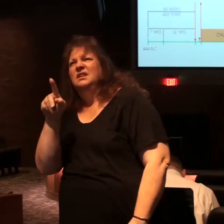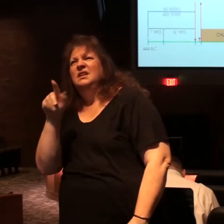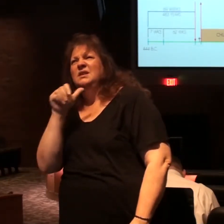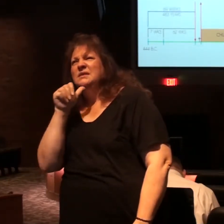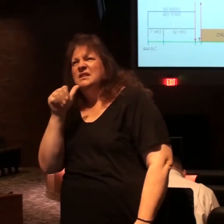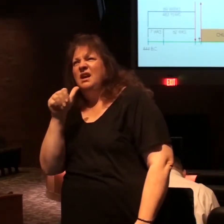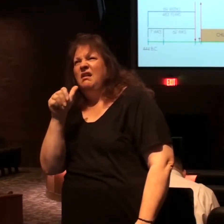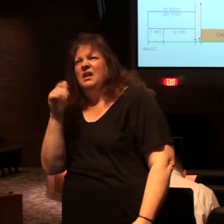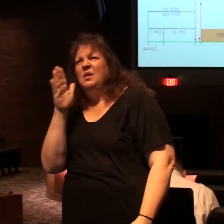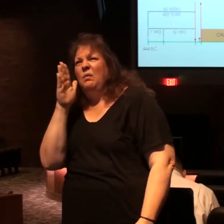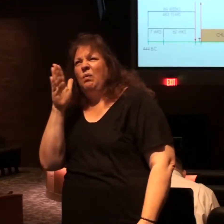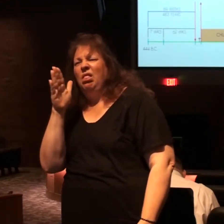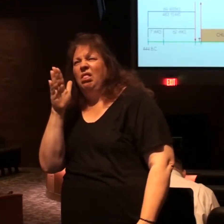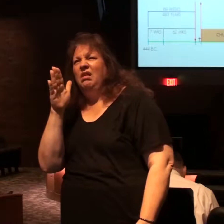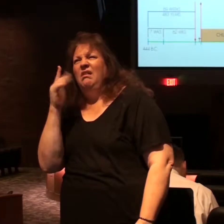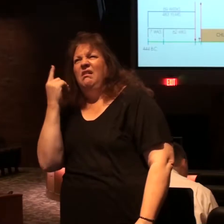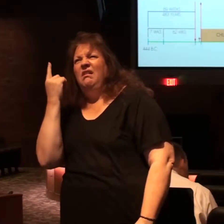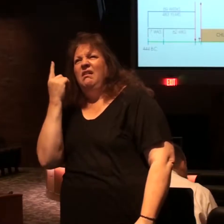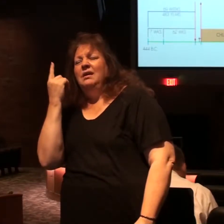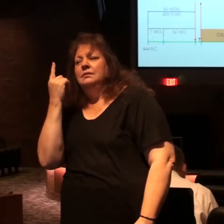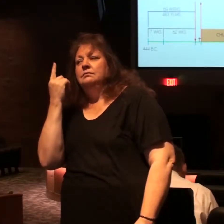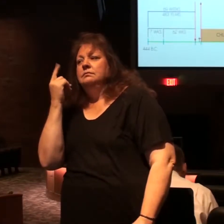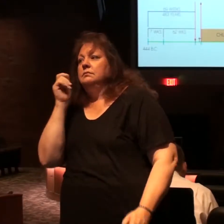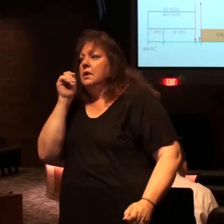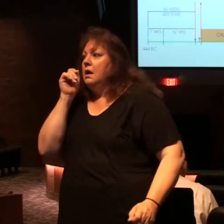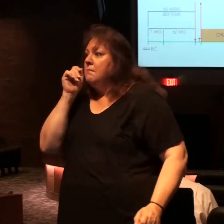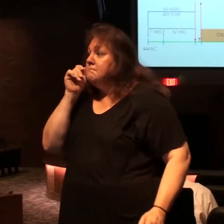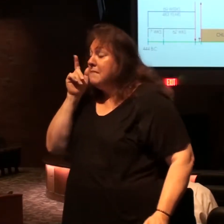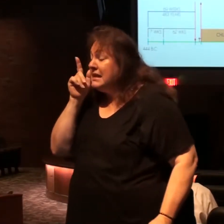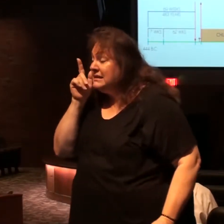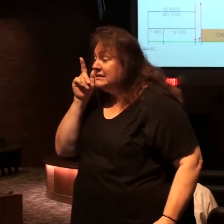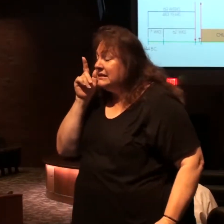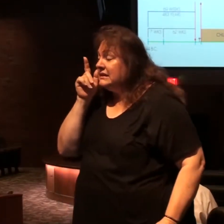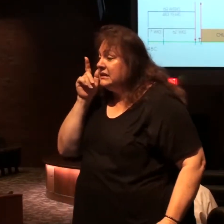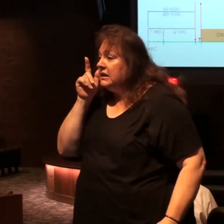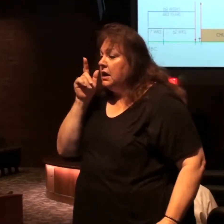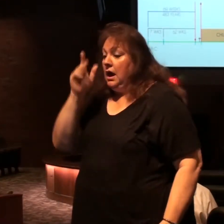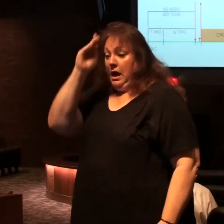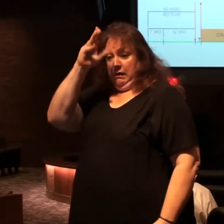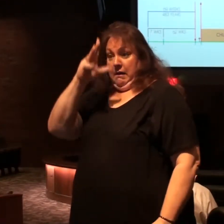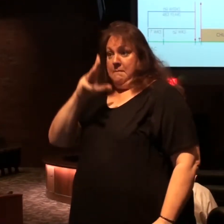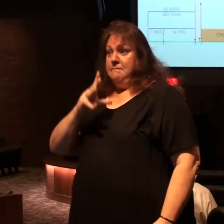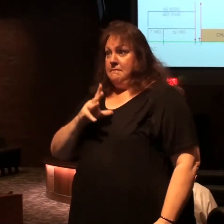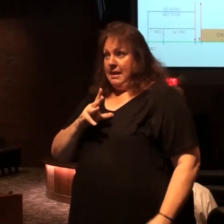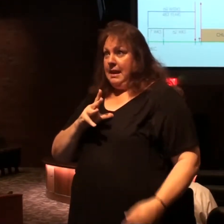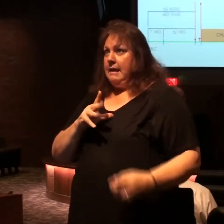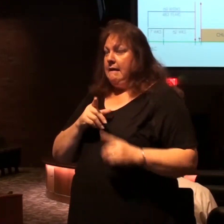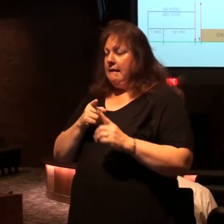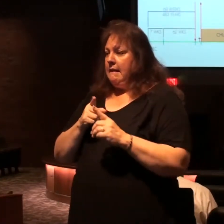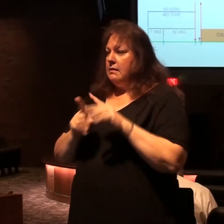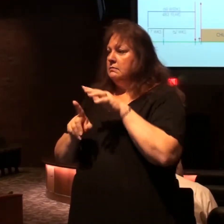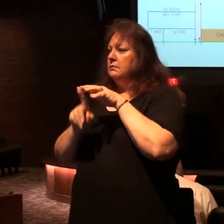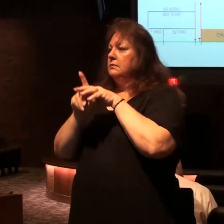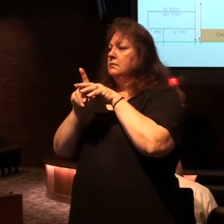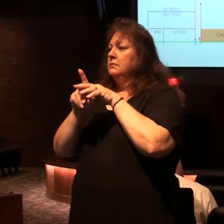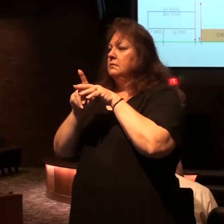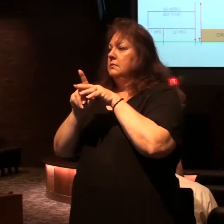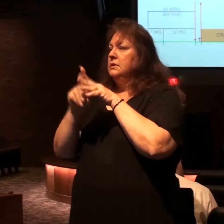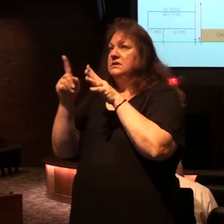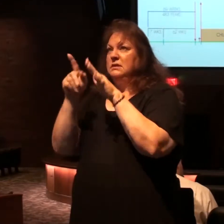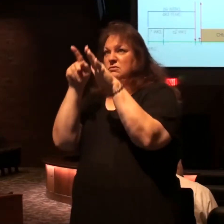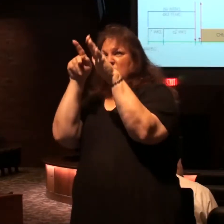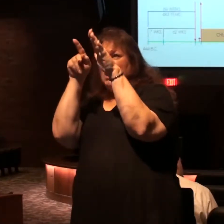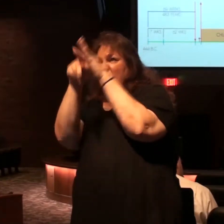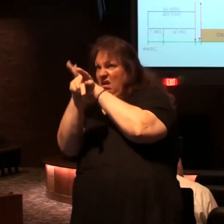and will come it's amazing when you think about it there's a man who's going to be killed